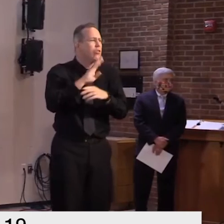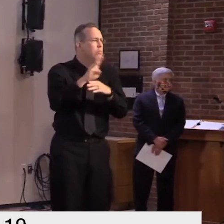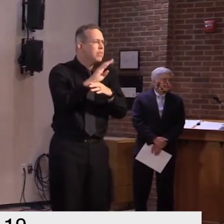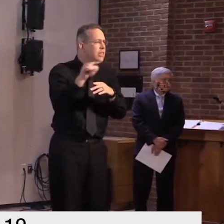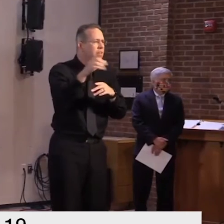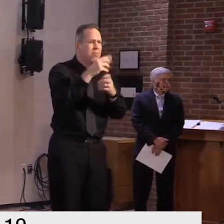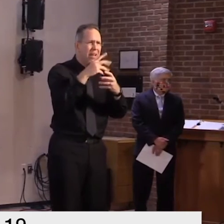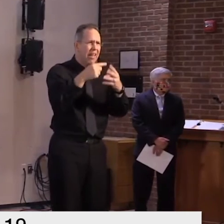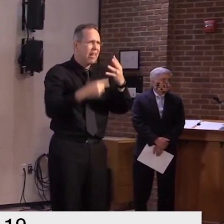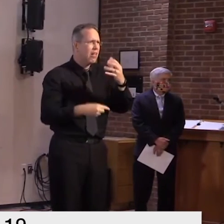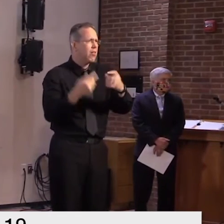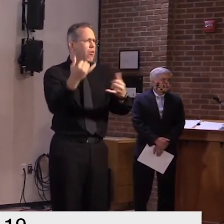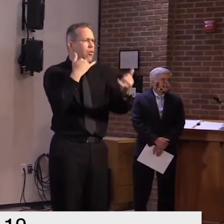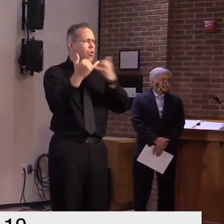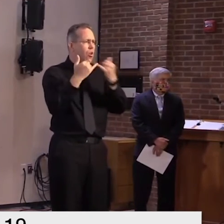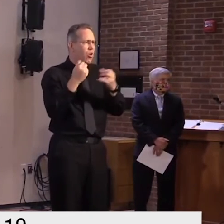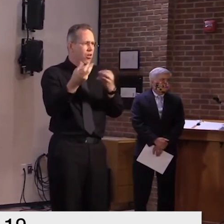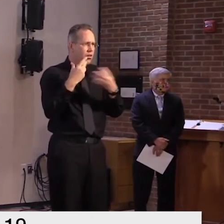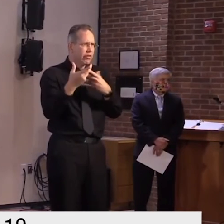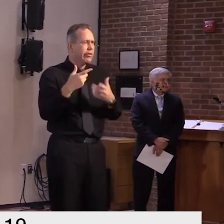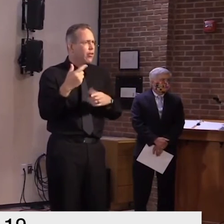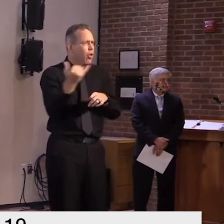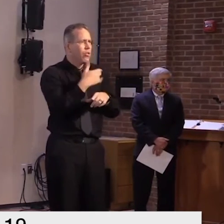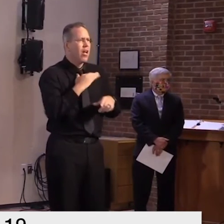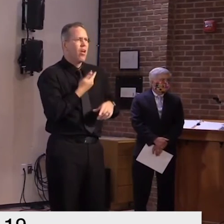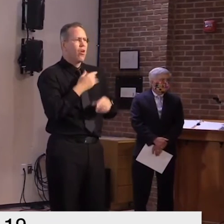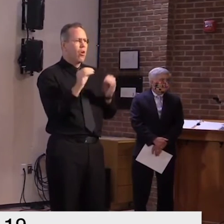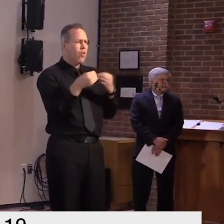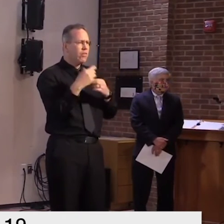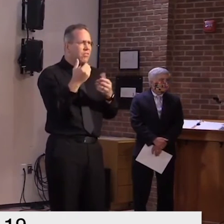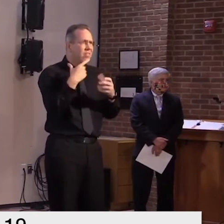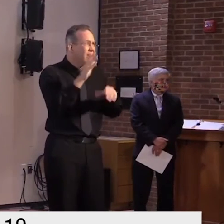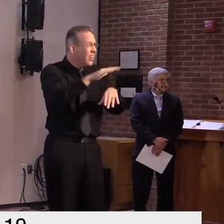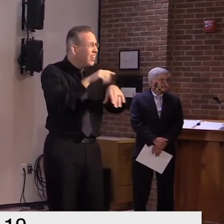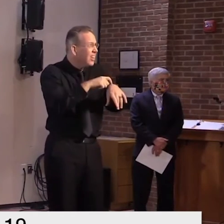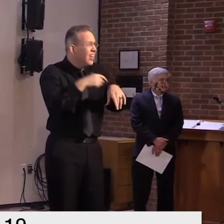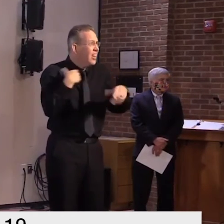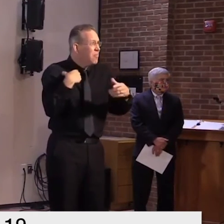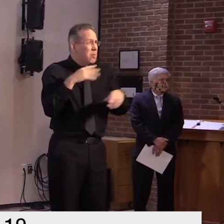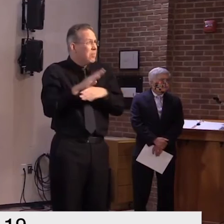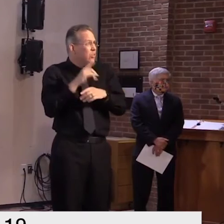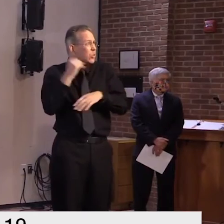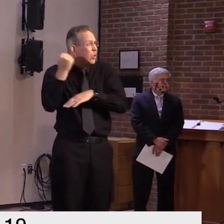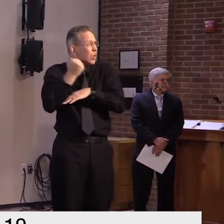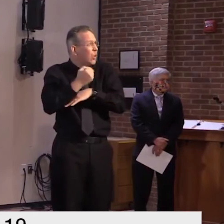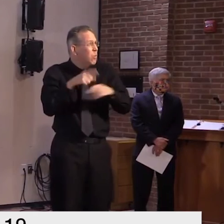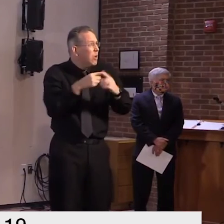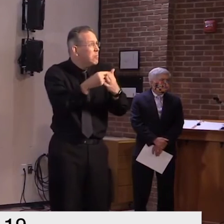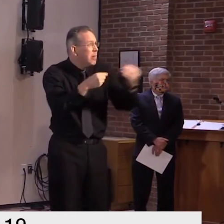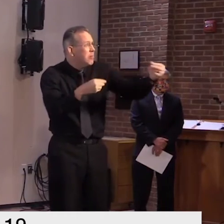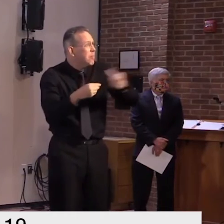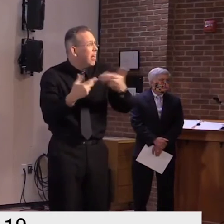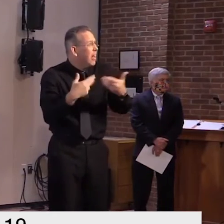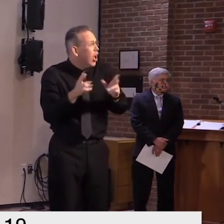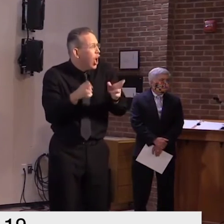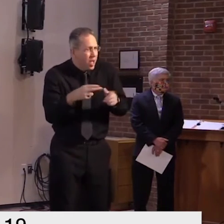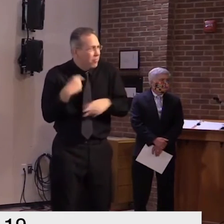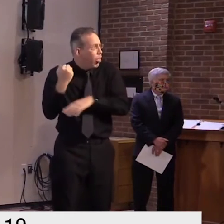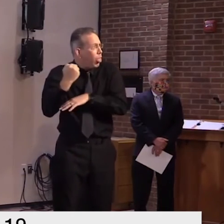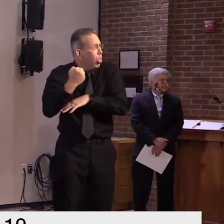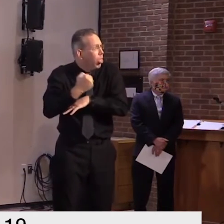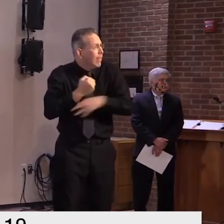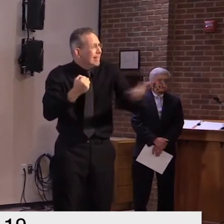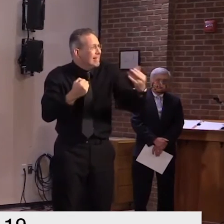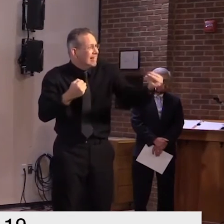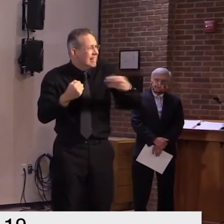that uh that are in trouble and uh so what we need to do is just to focus on this um get beyond